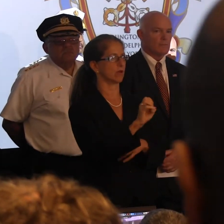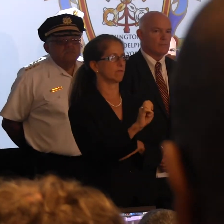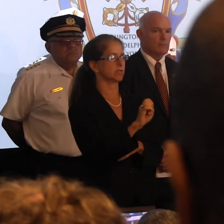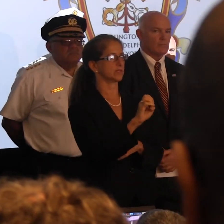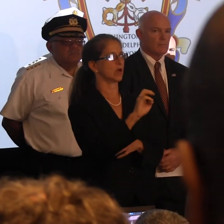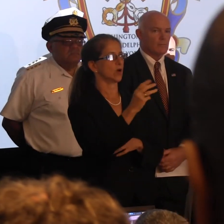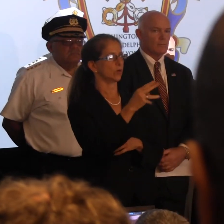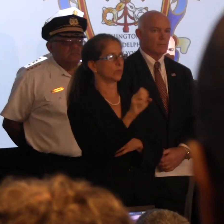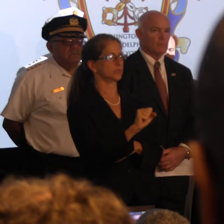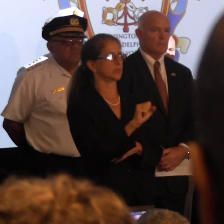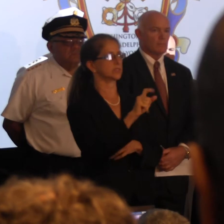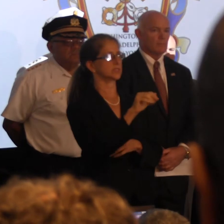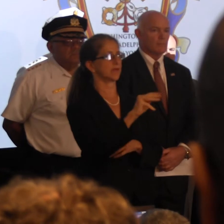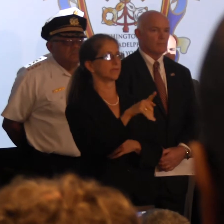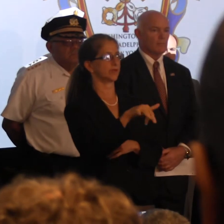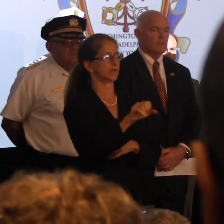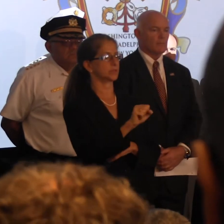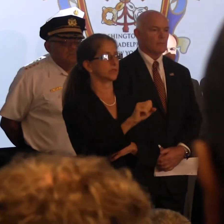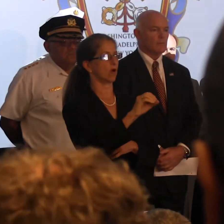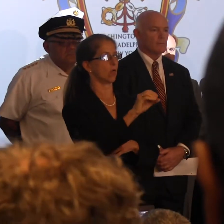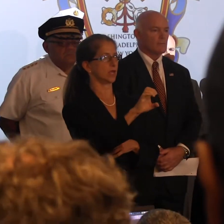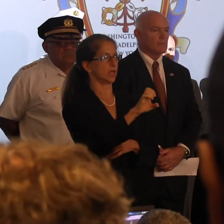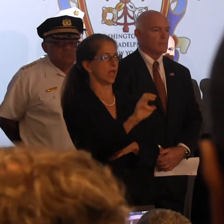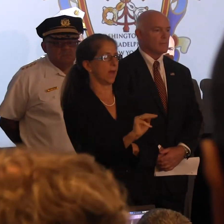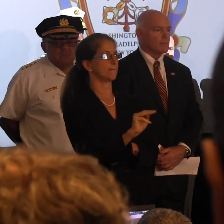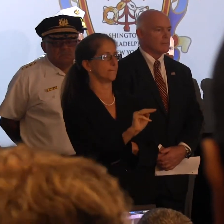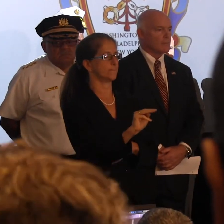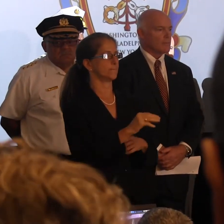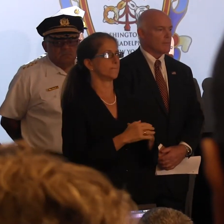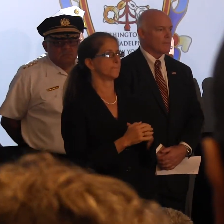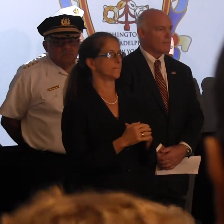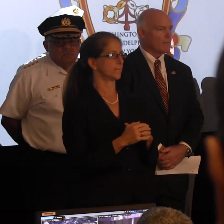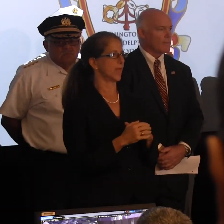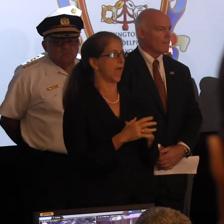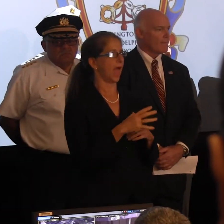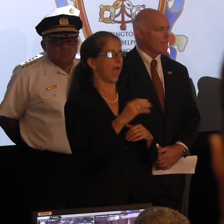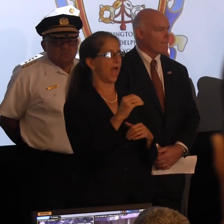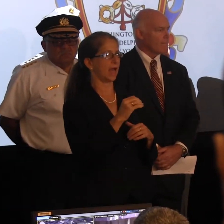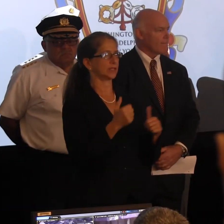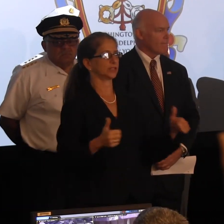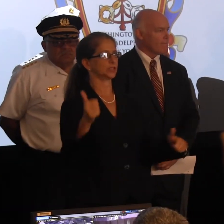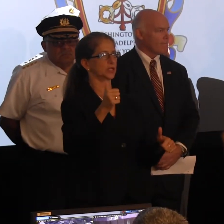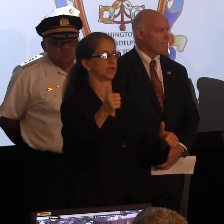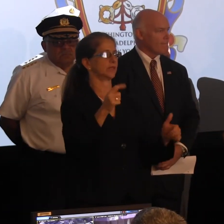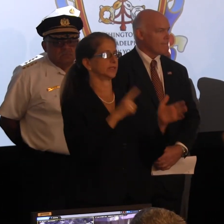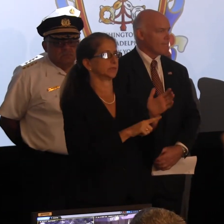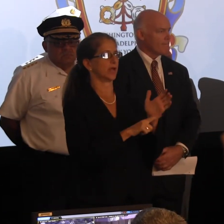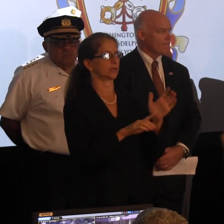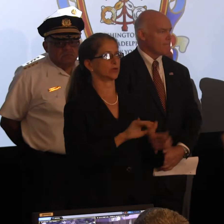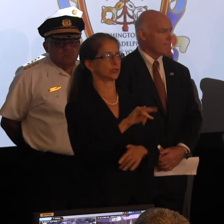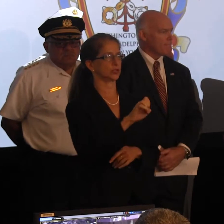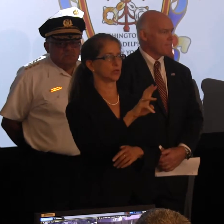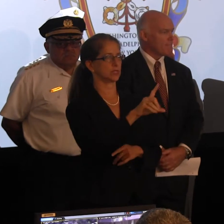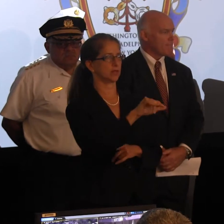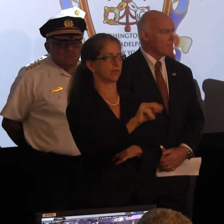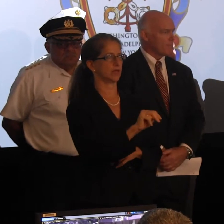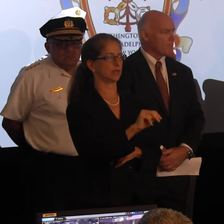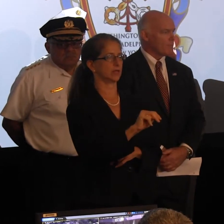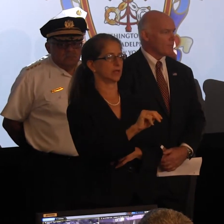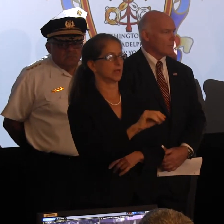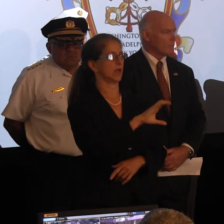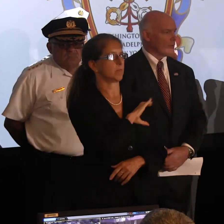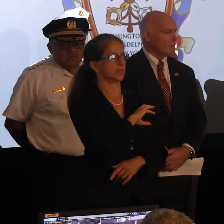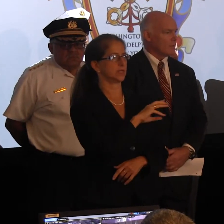Jones, Sam Phillips Office of Emergency Management and Chief Inspector Joe Sullivan. Of course Police Commissioner